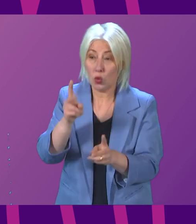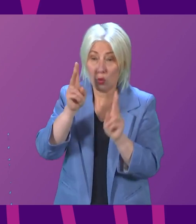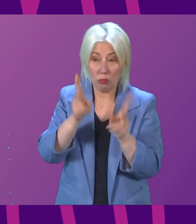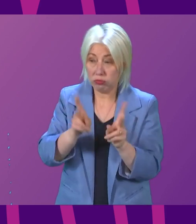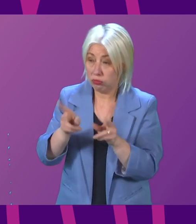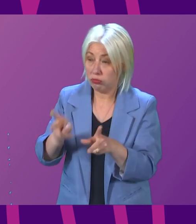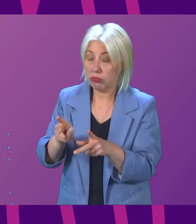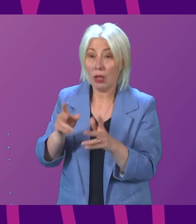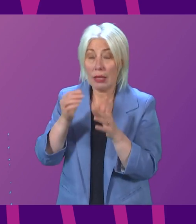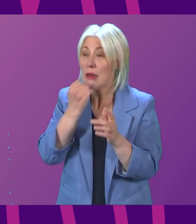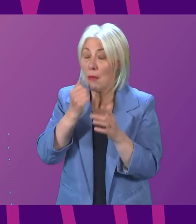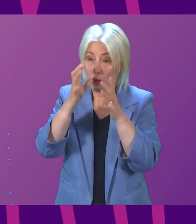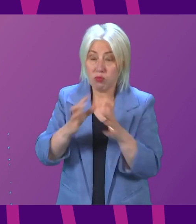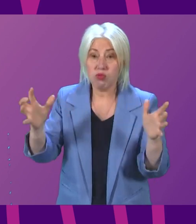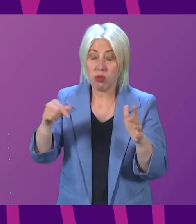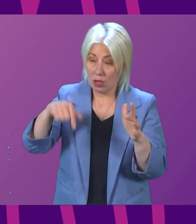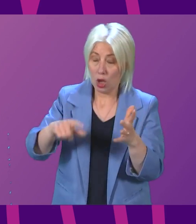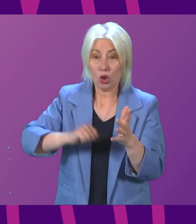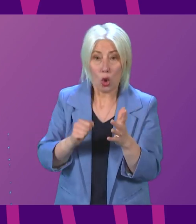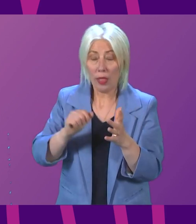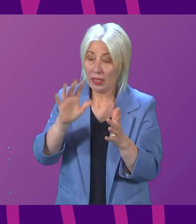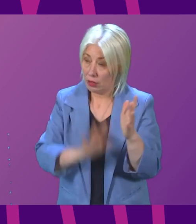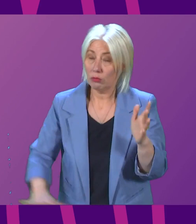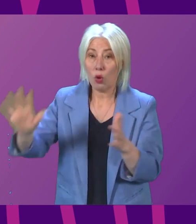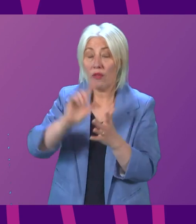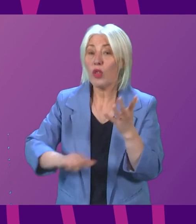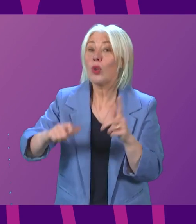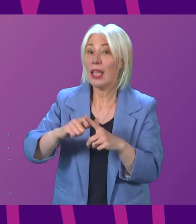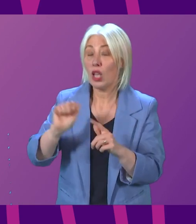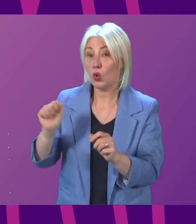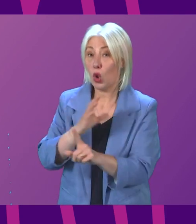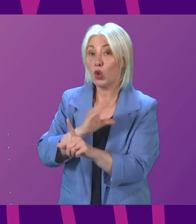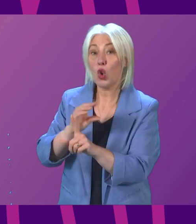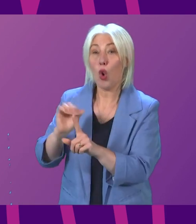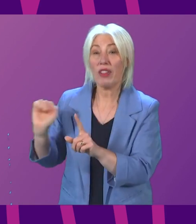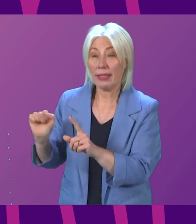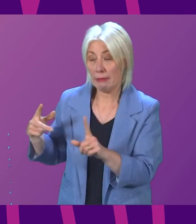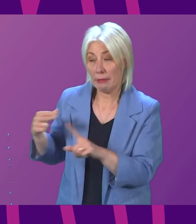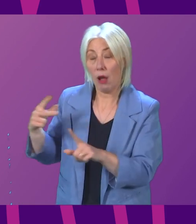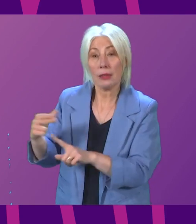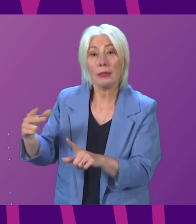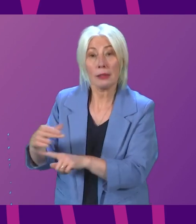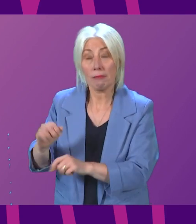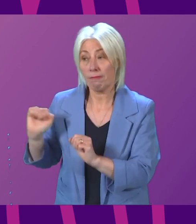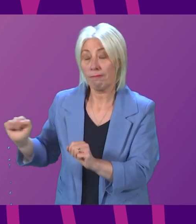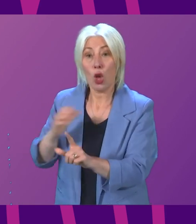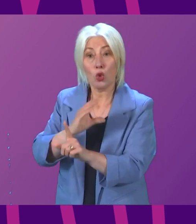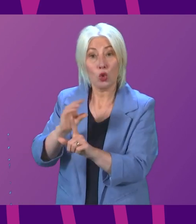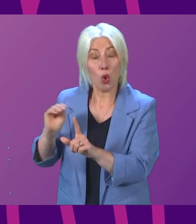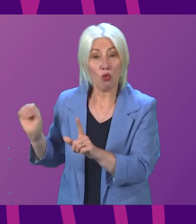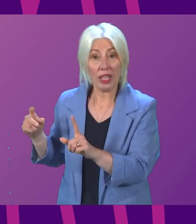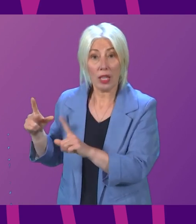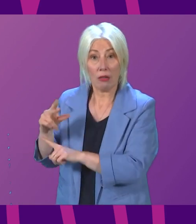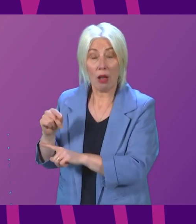trend seen in Scotland and across the UK. So it's down to Tory austerity. Tory austerity, remember, that was kicked off by Labour